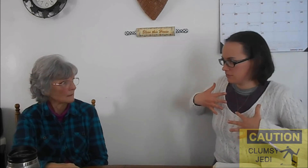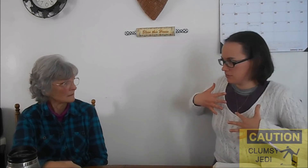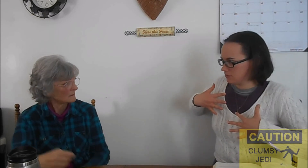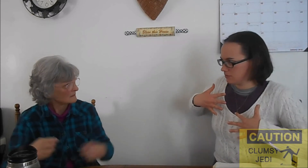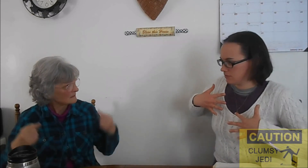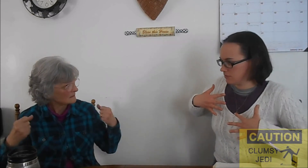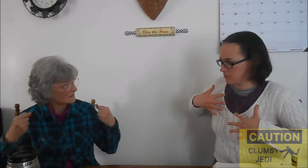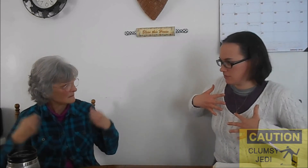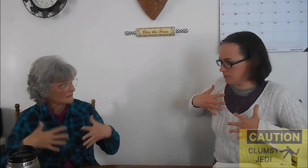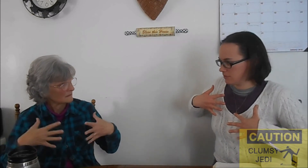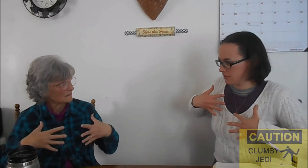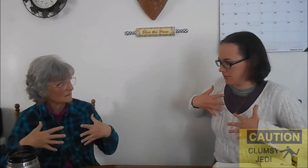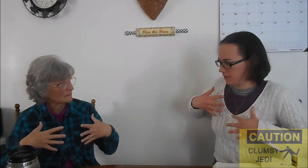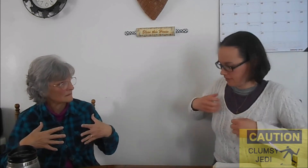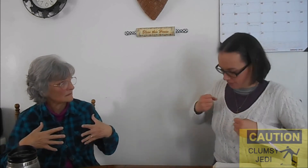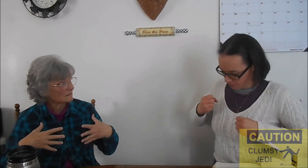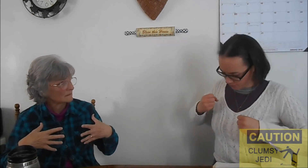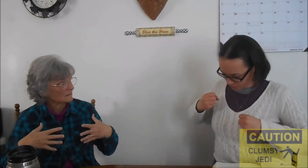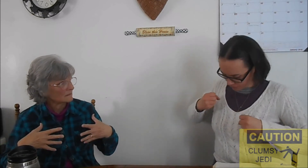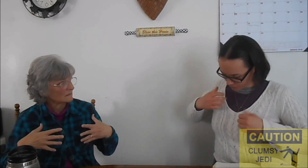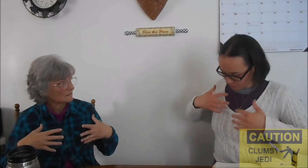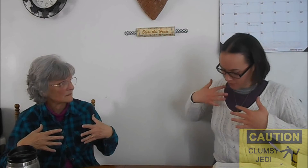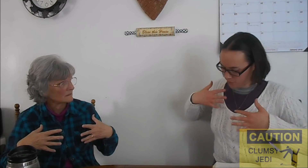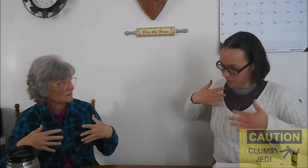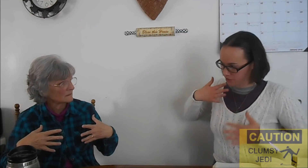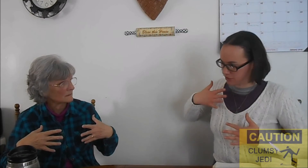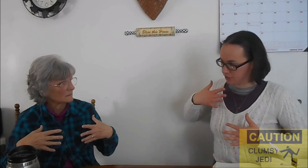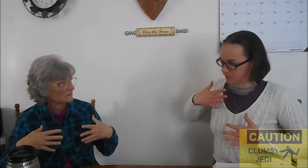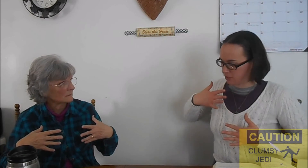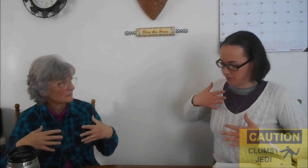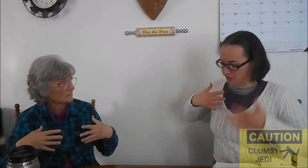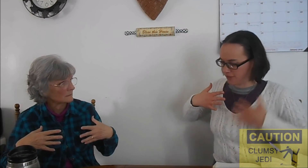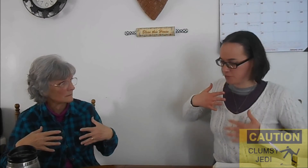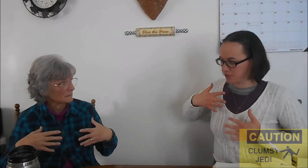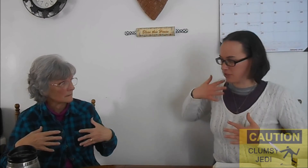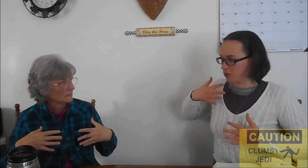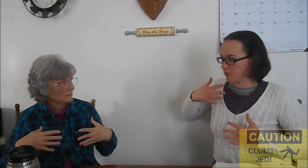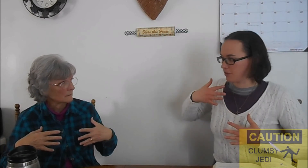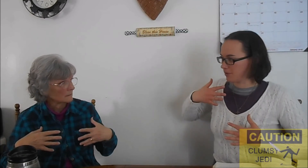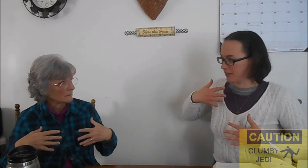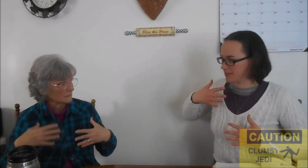Thank you, man. We'll start... One... One... little bit lower. The left one a little lower than the right.